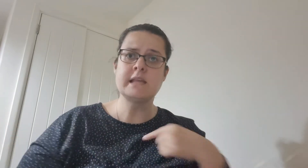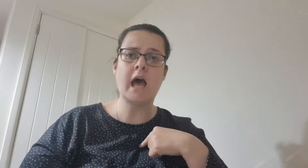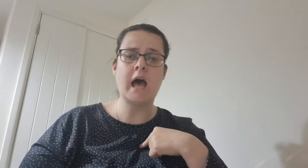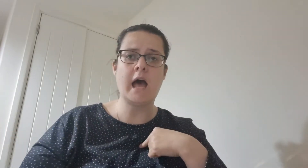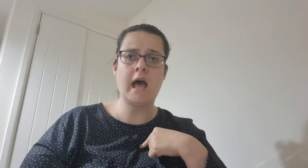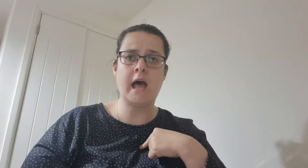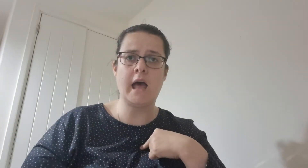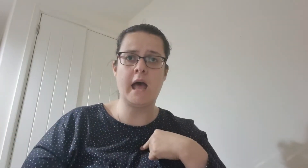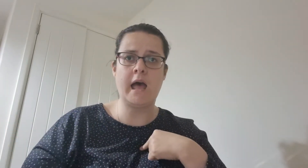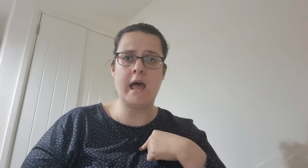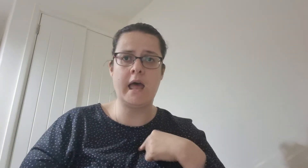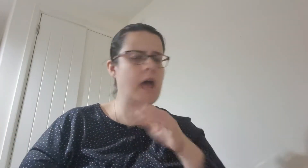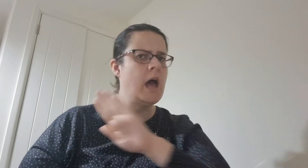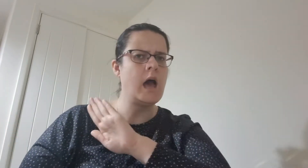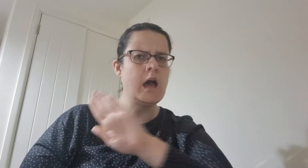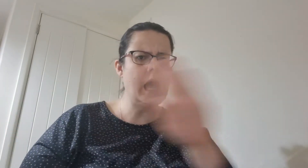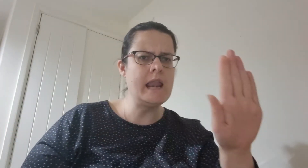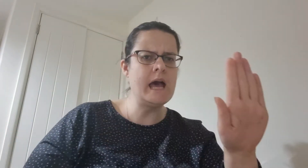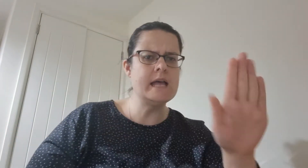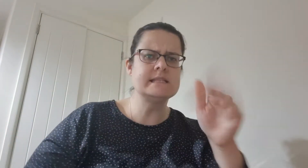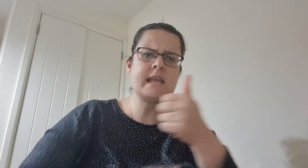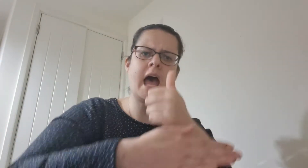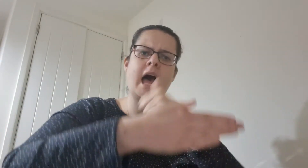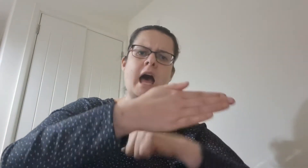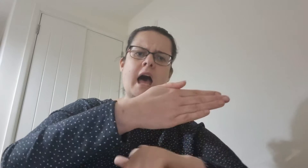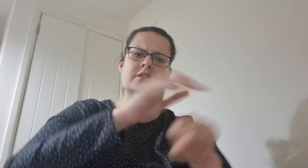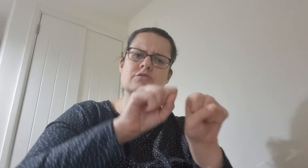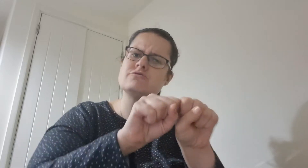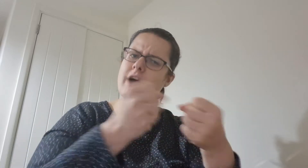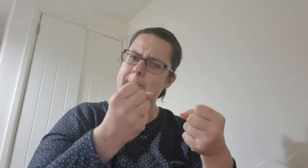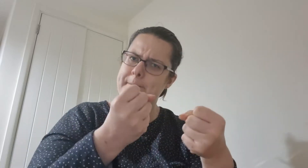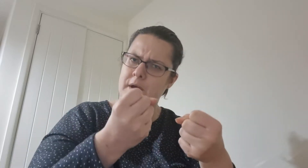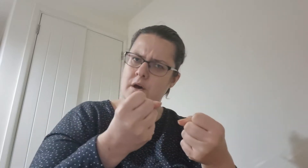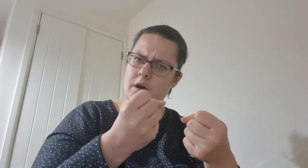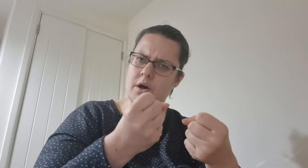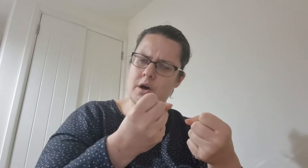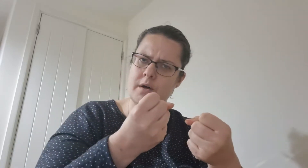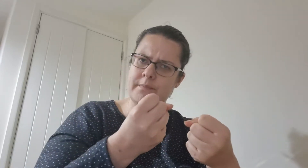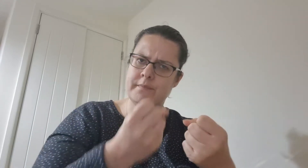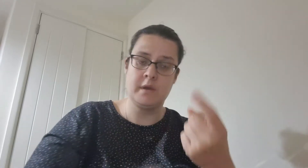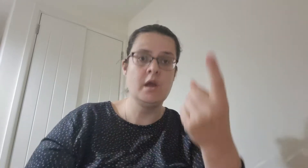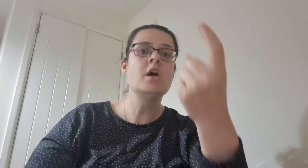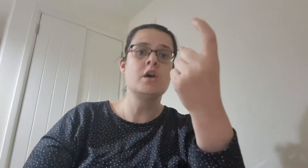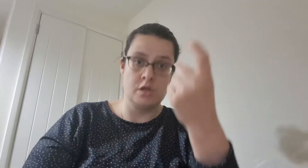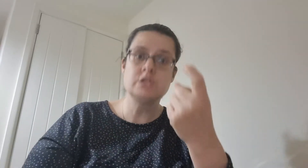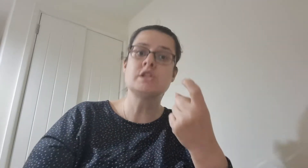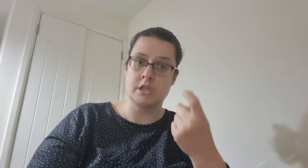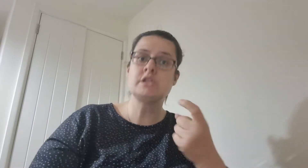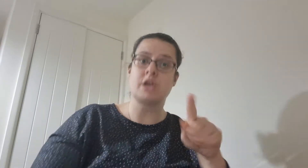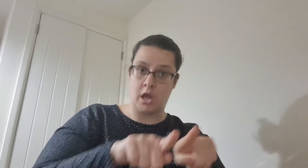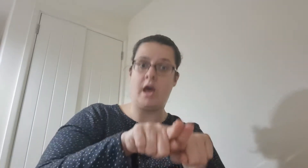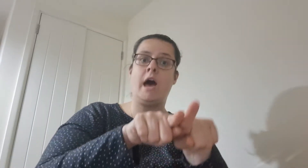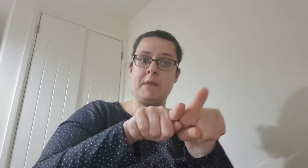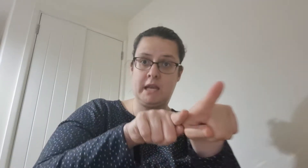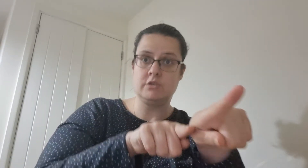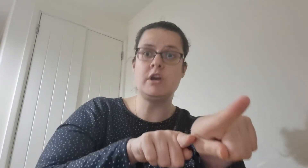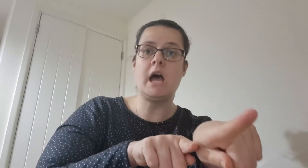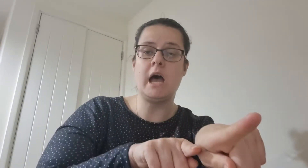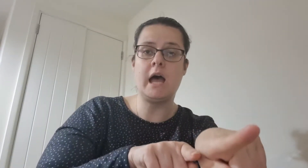I, I cannot start to crumble So come on and try,